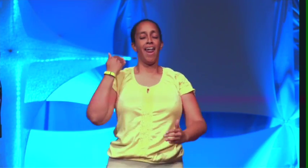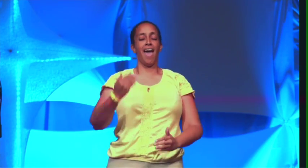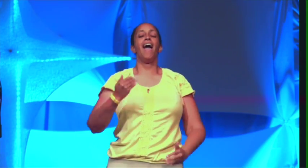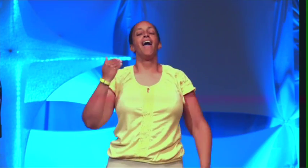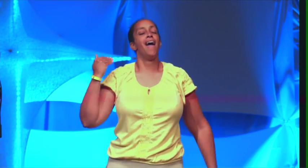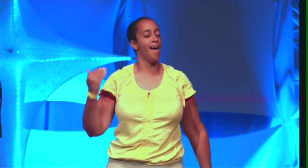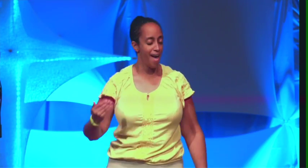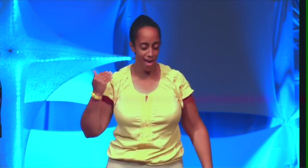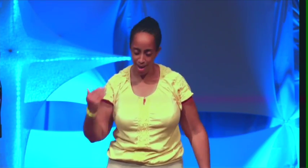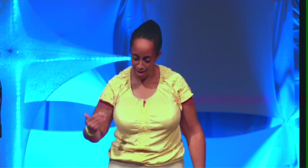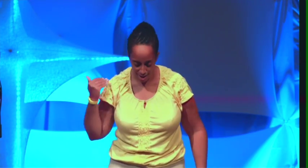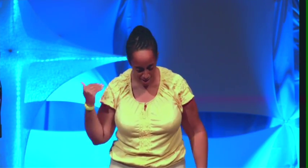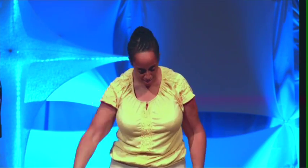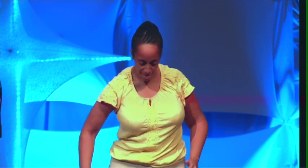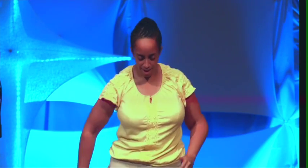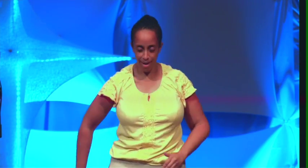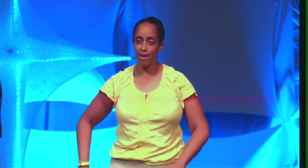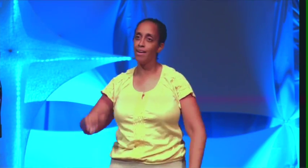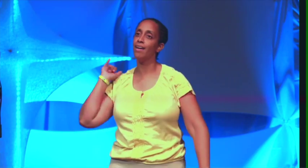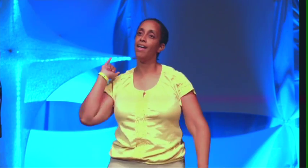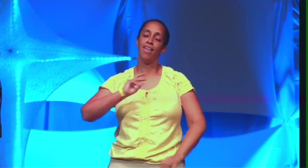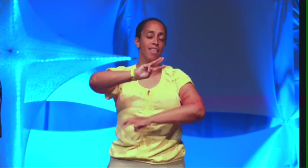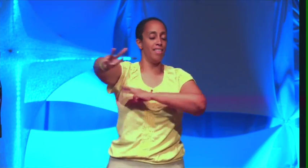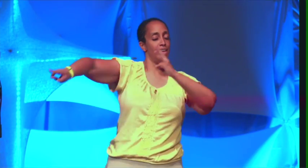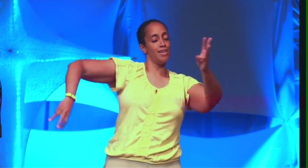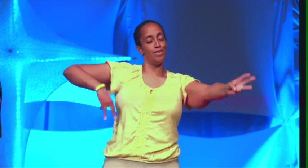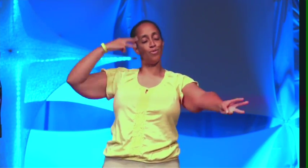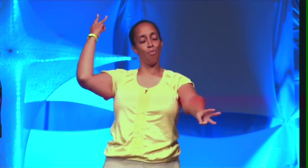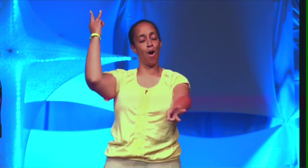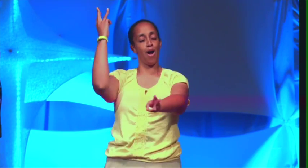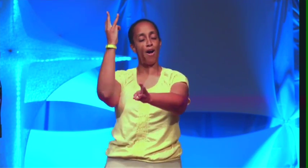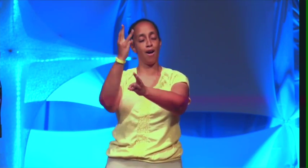anything this world